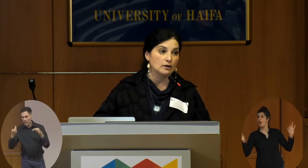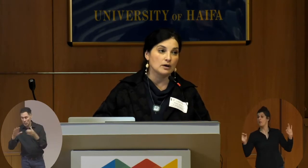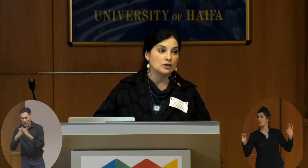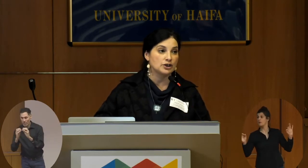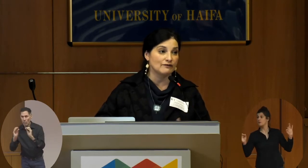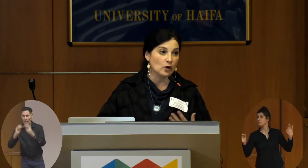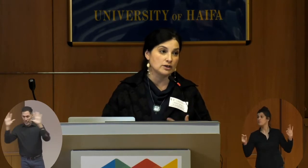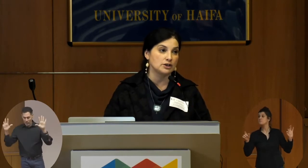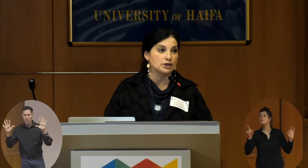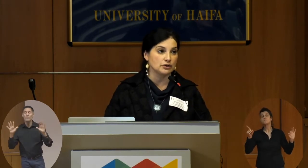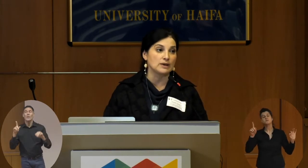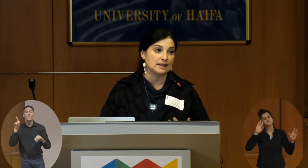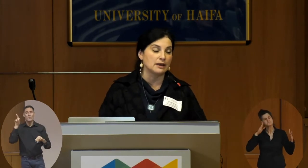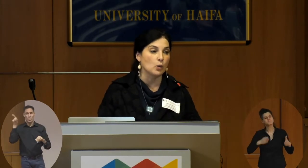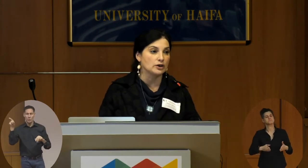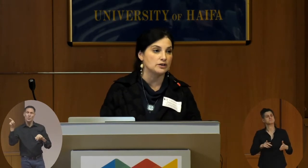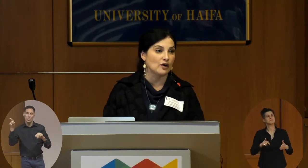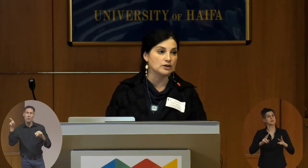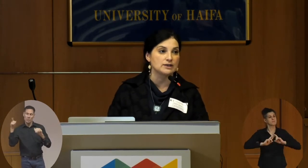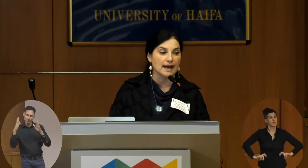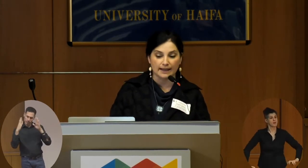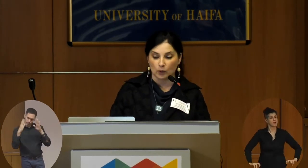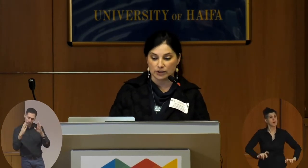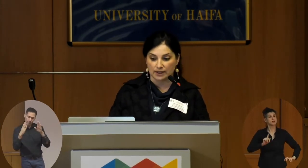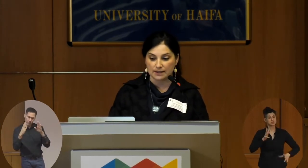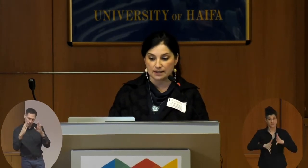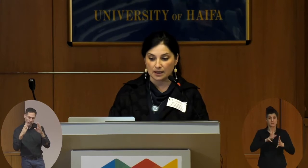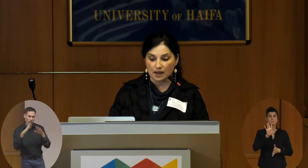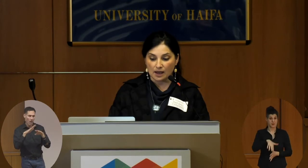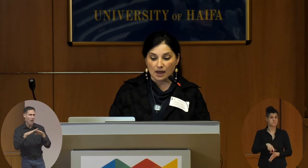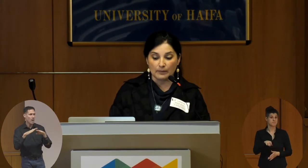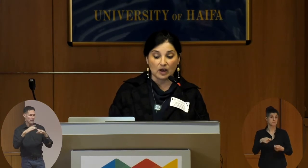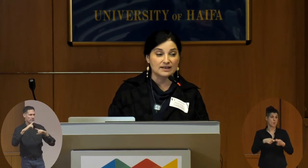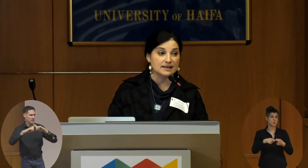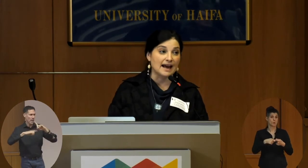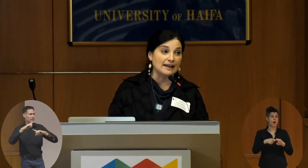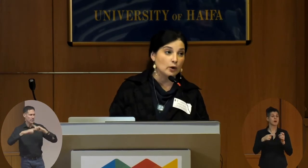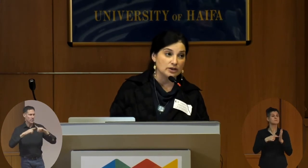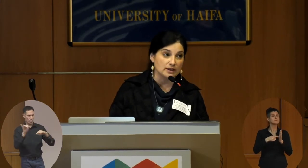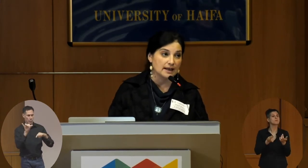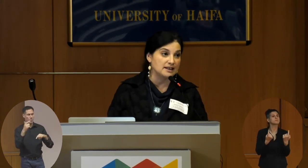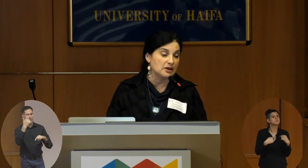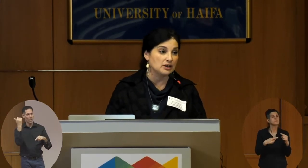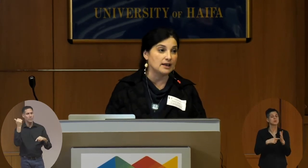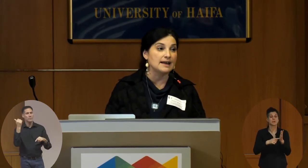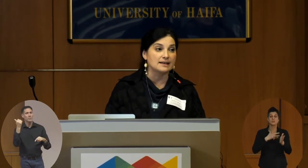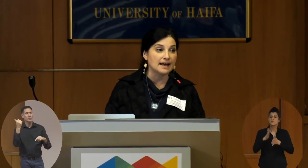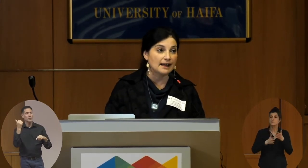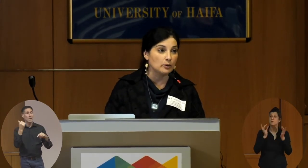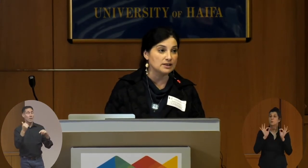she devoted to a similar work she devoted to sign languages because sign languages and especially young sign languages